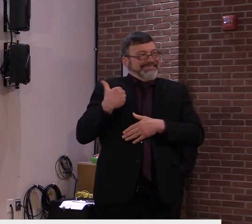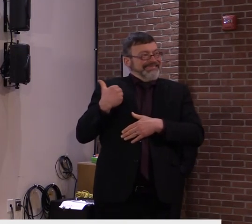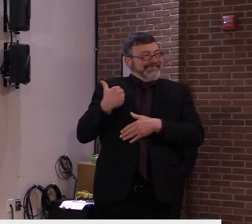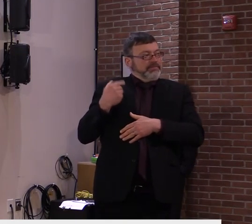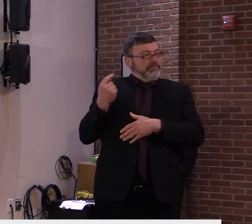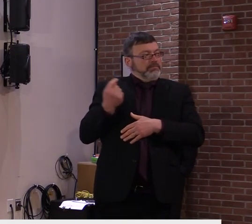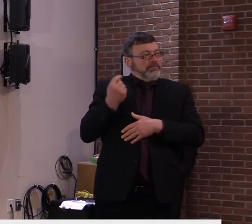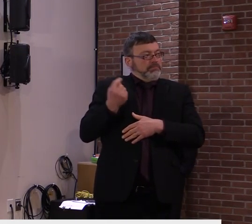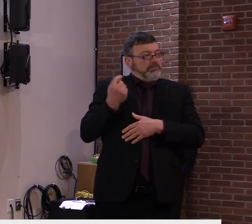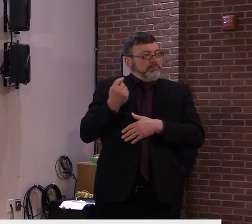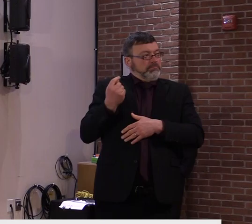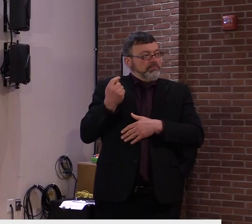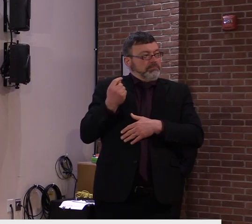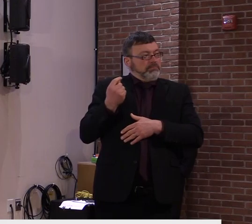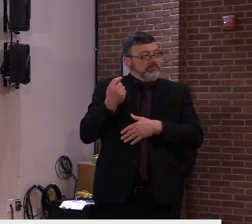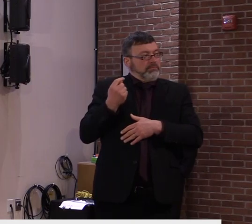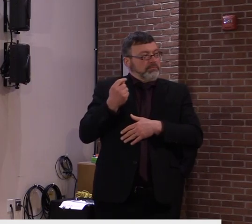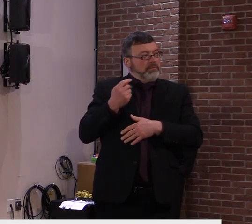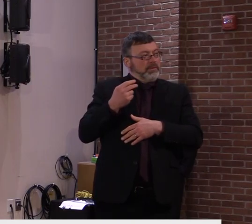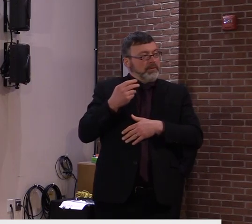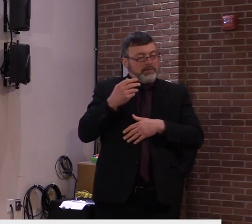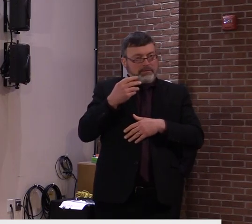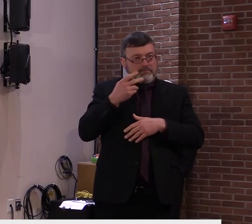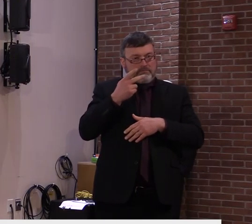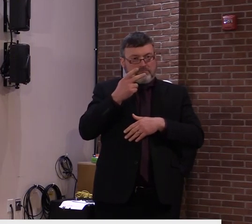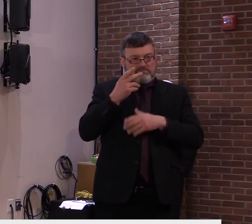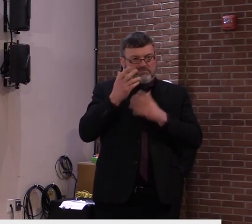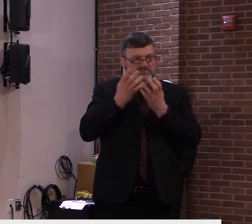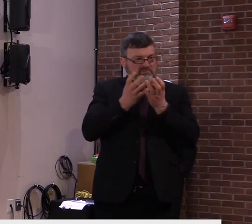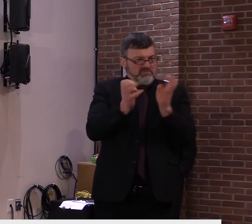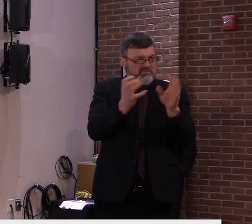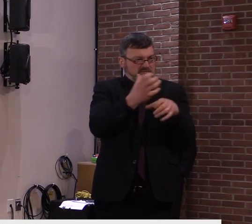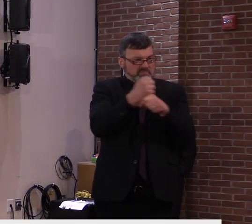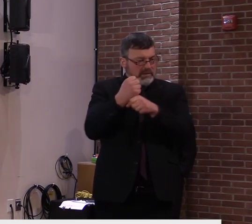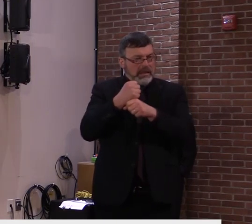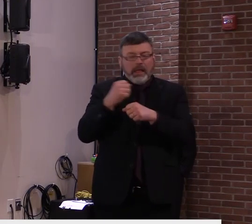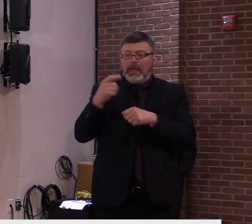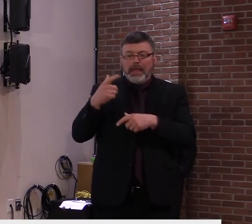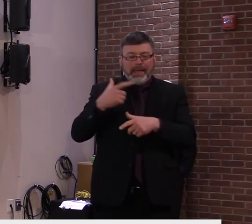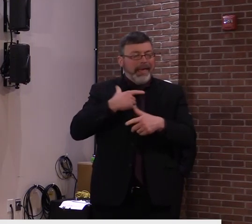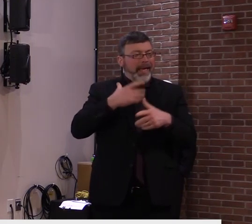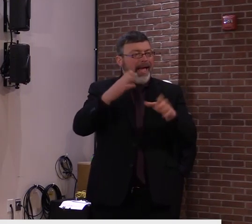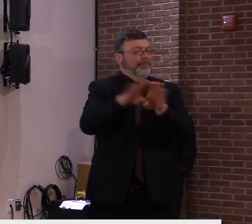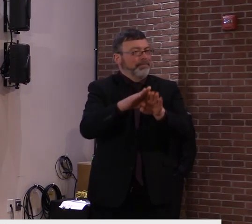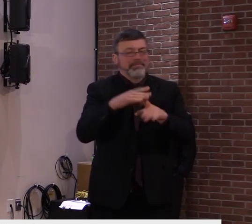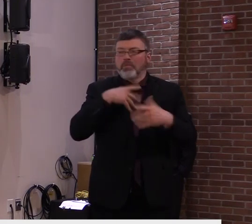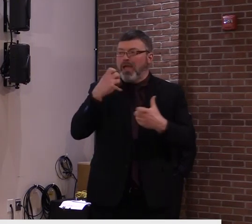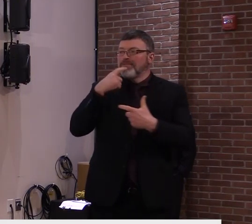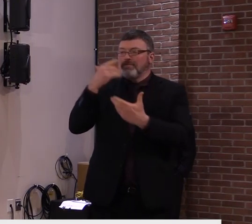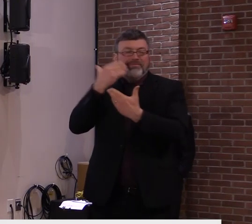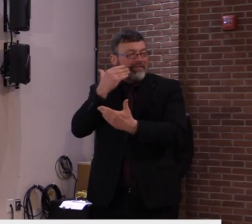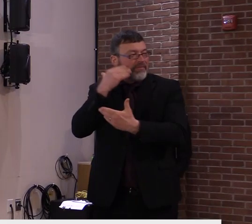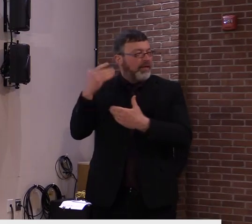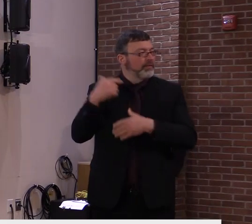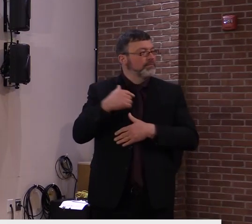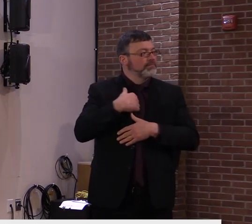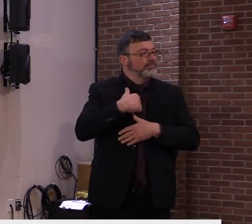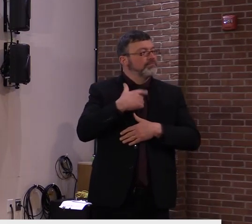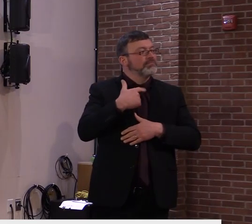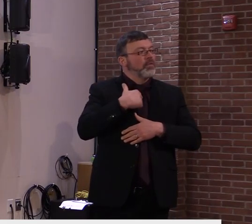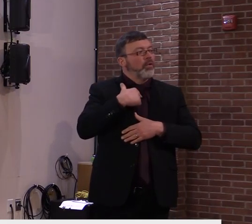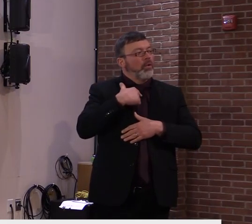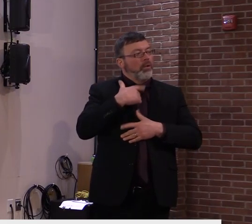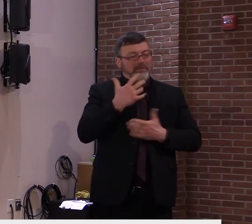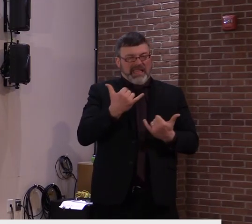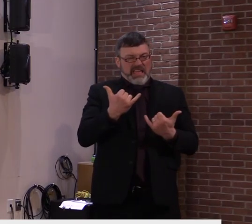for answering a question. It was a sin when I was growing up to be impolite, so I just wanted to get that out first. Oh, we